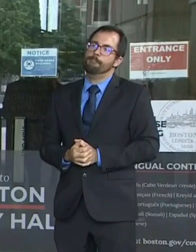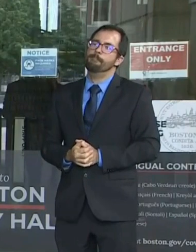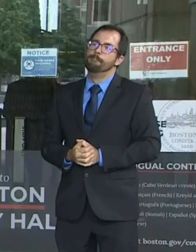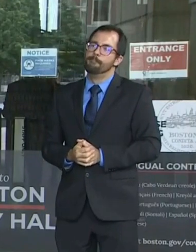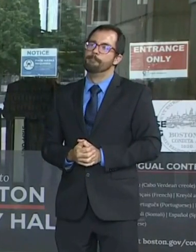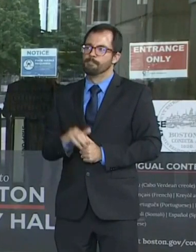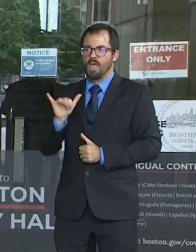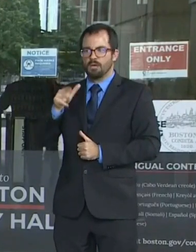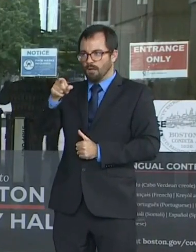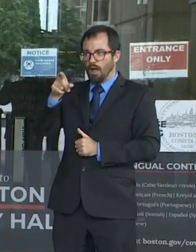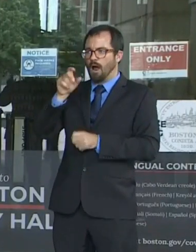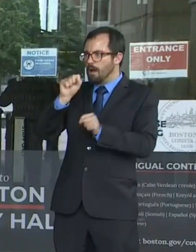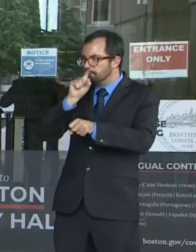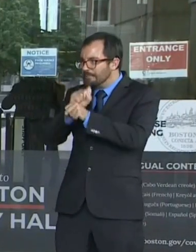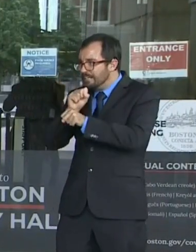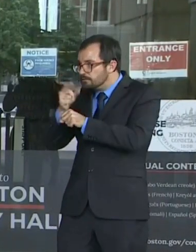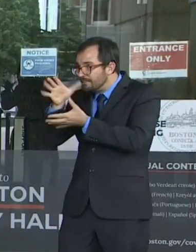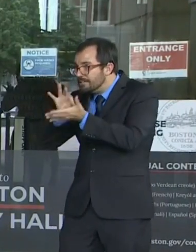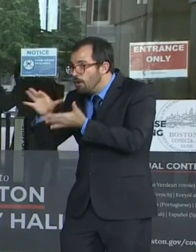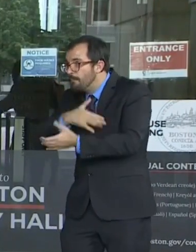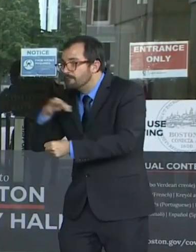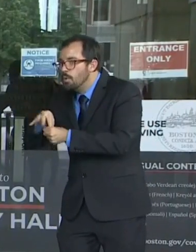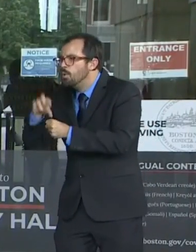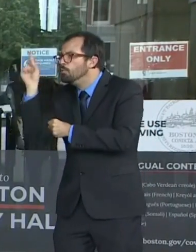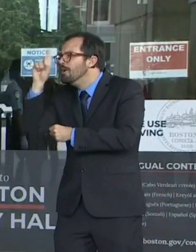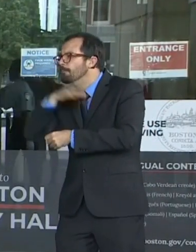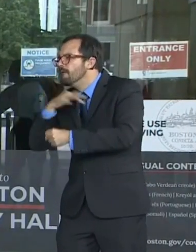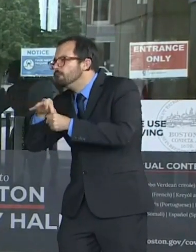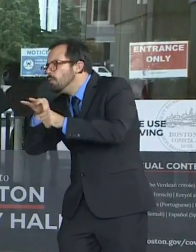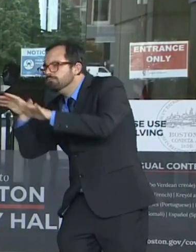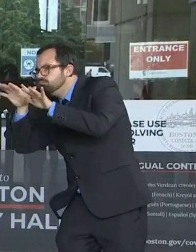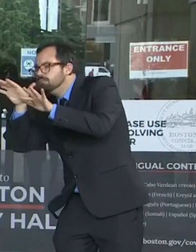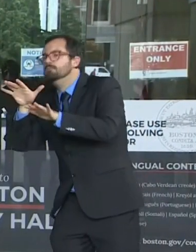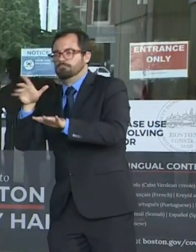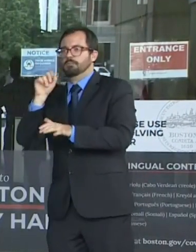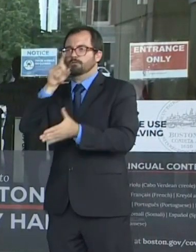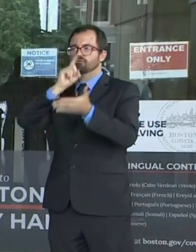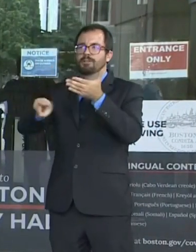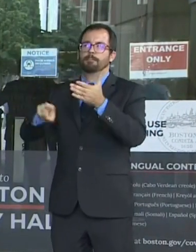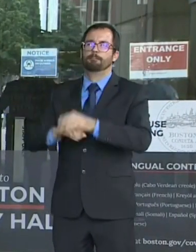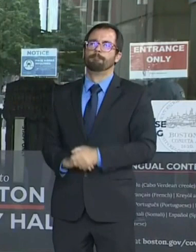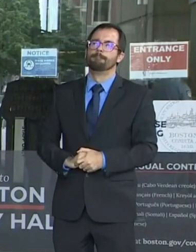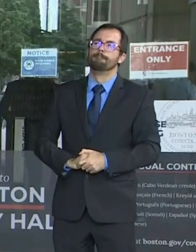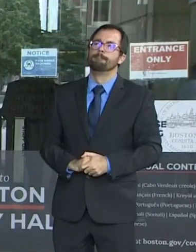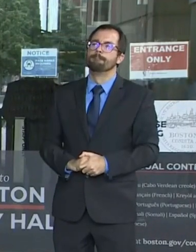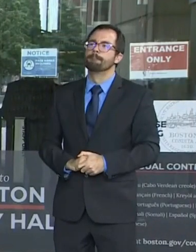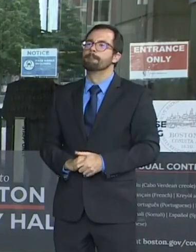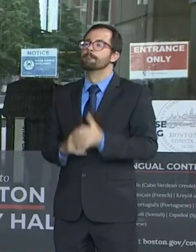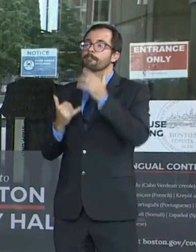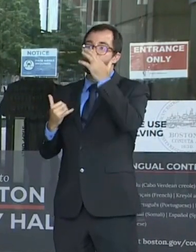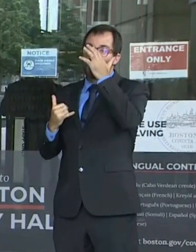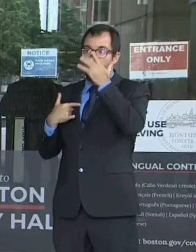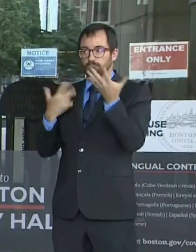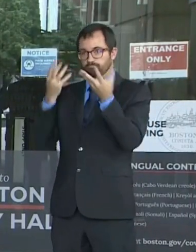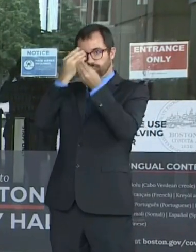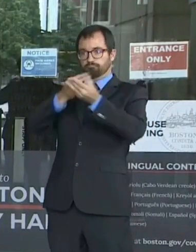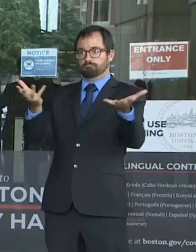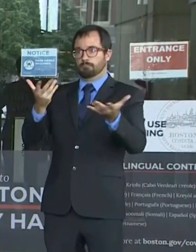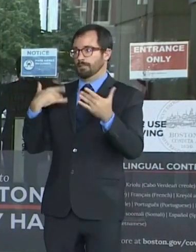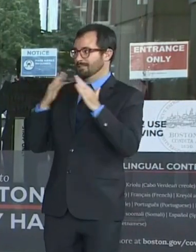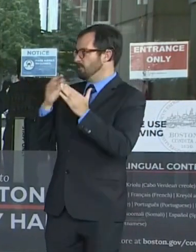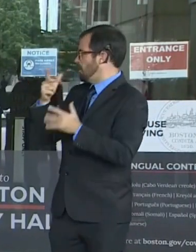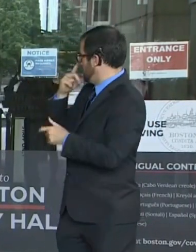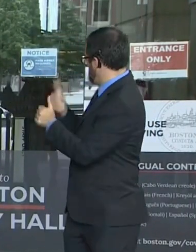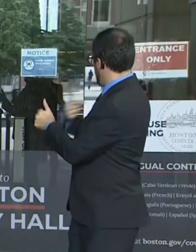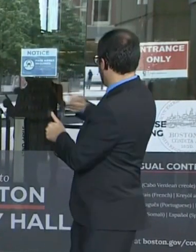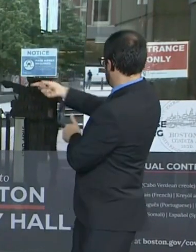Today, I'm also going to announce another voting access point. We have placed a ballot box in the lobby of City Hall right behind me. Actually, you can't